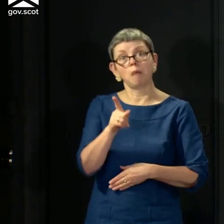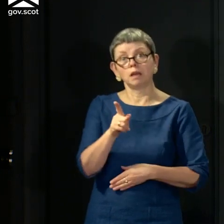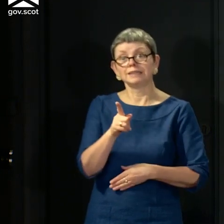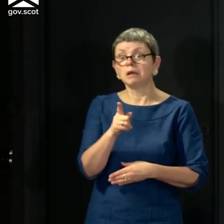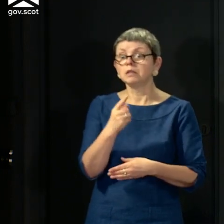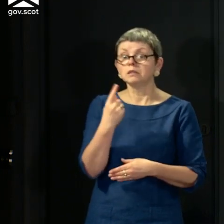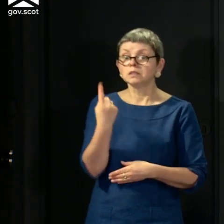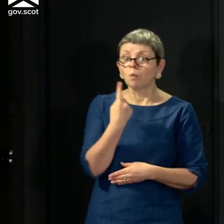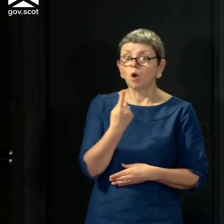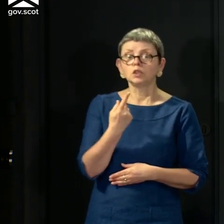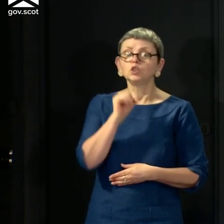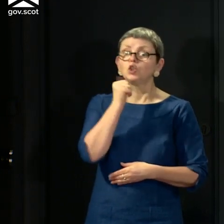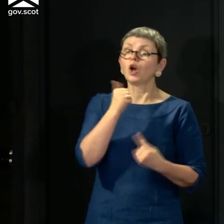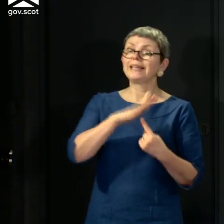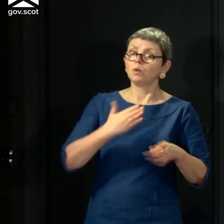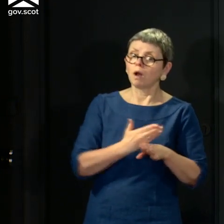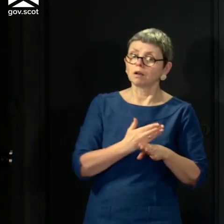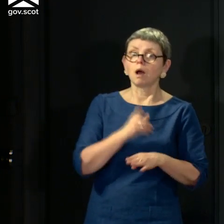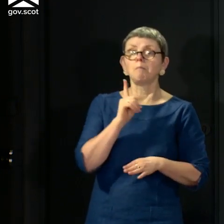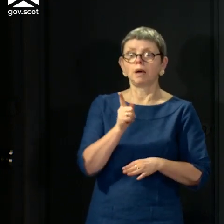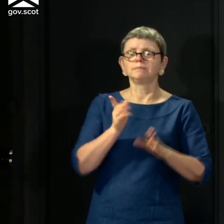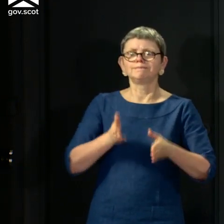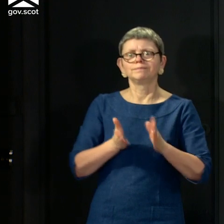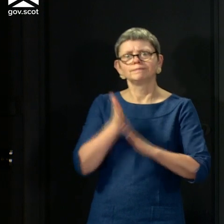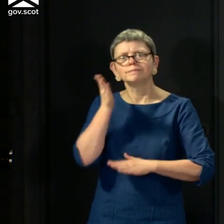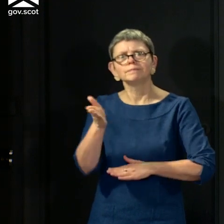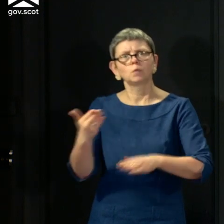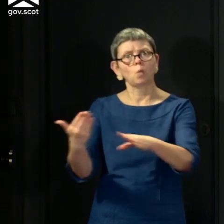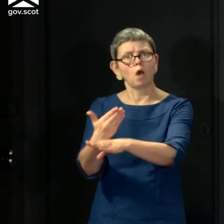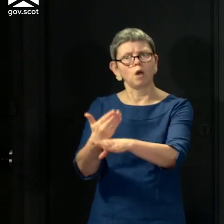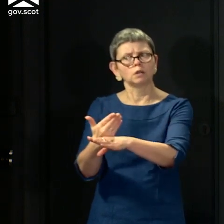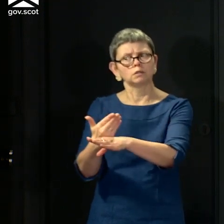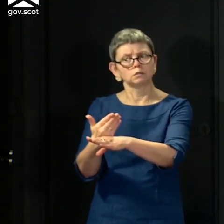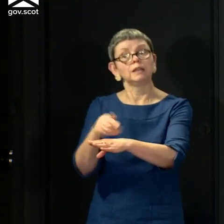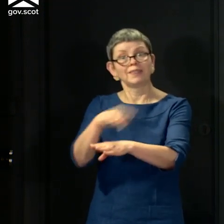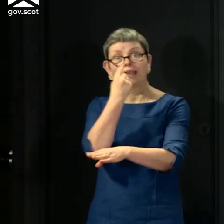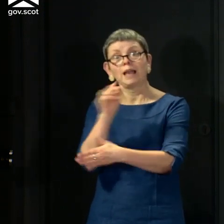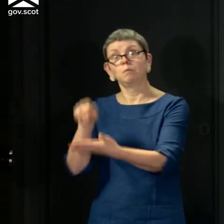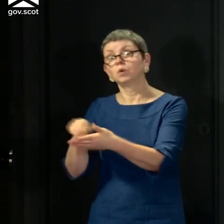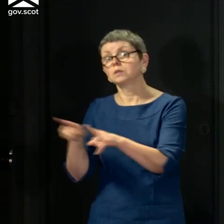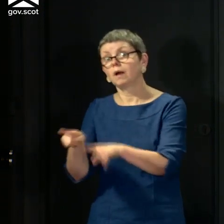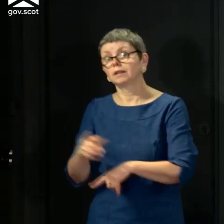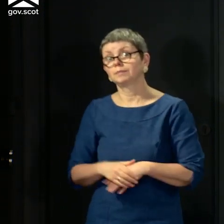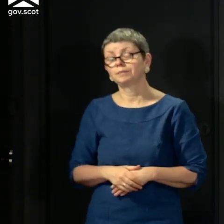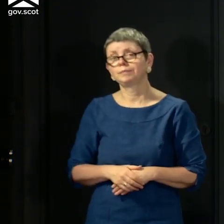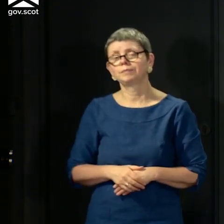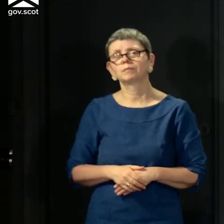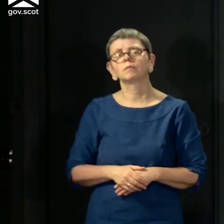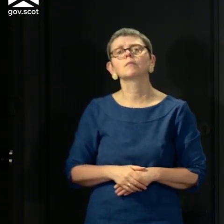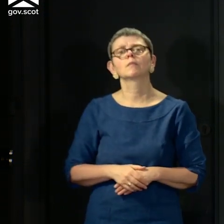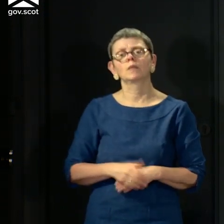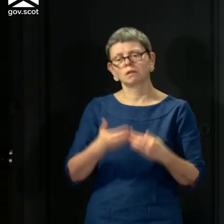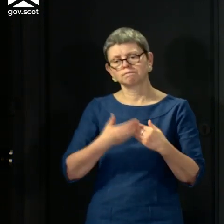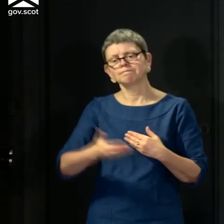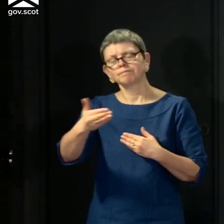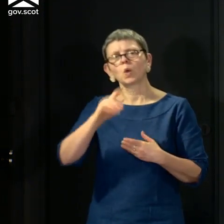who is not a key worker, but who is required to leave home to go to work. We'll take steps over the coming days to increase